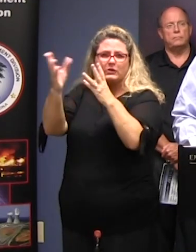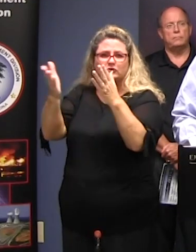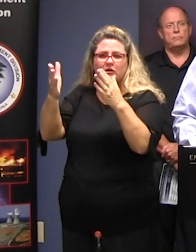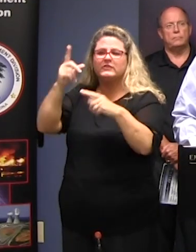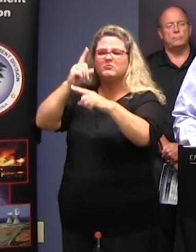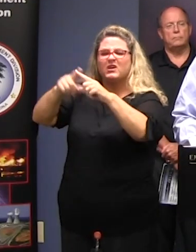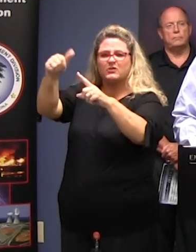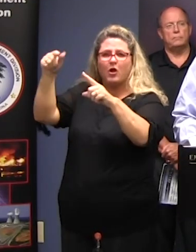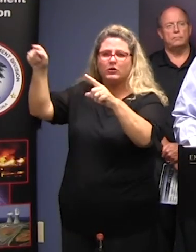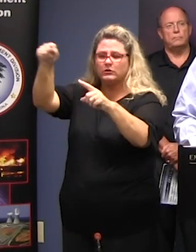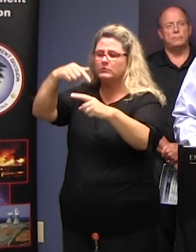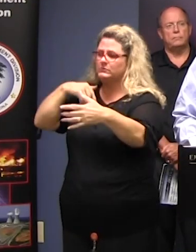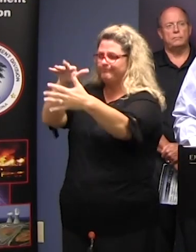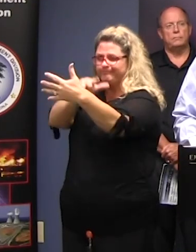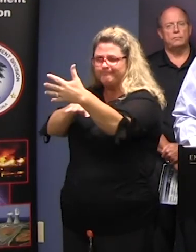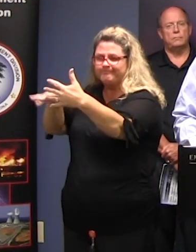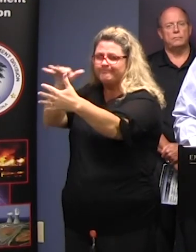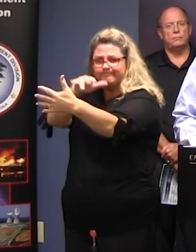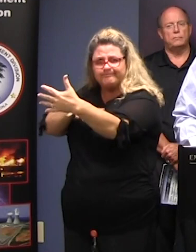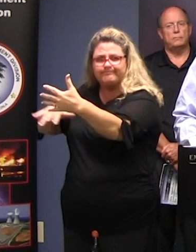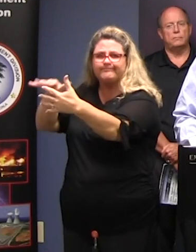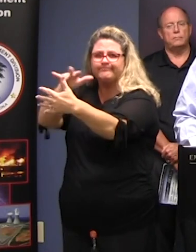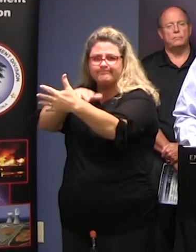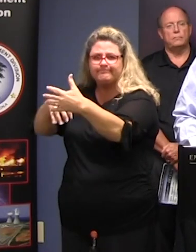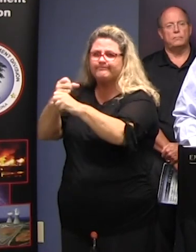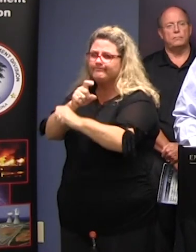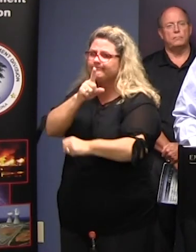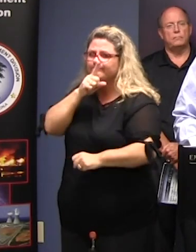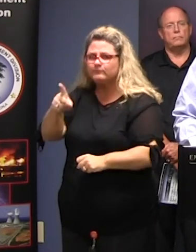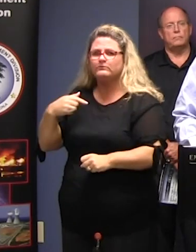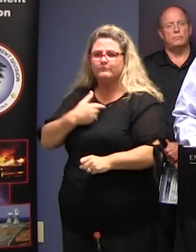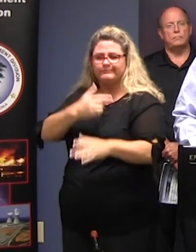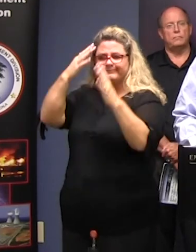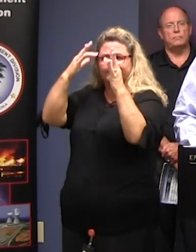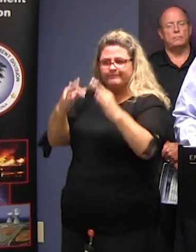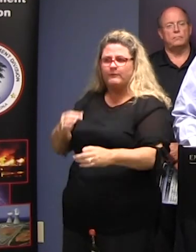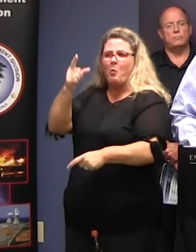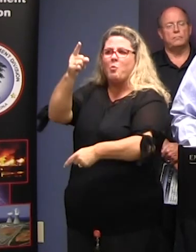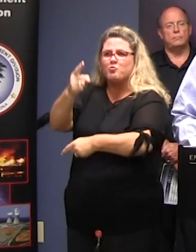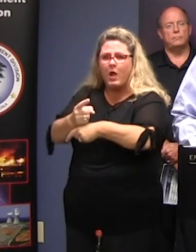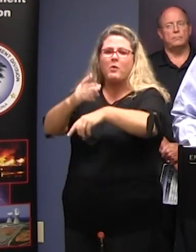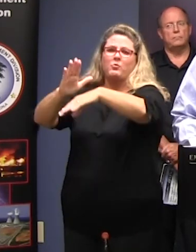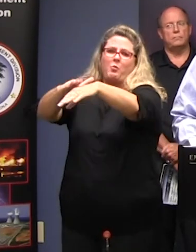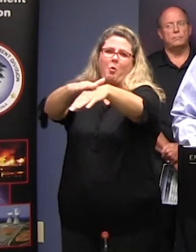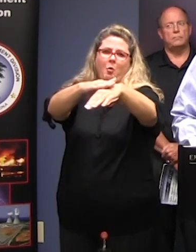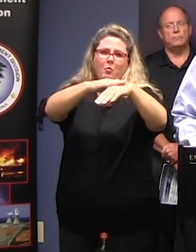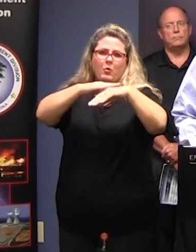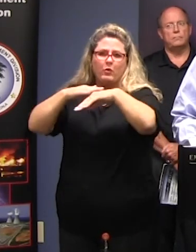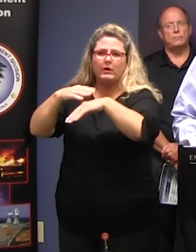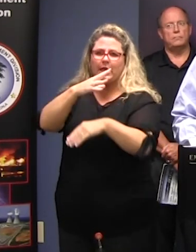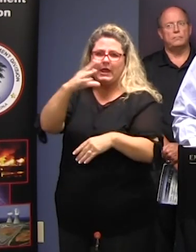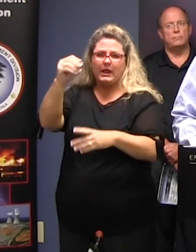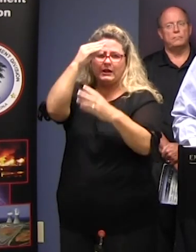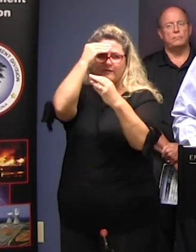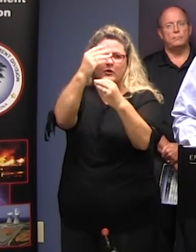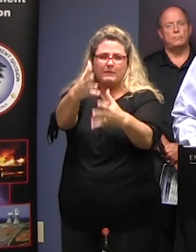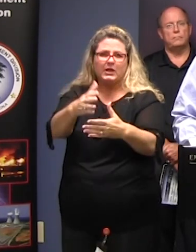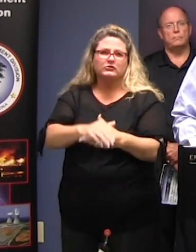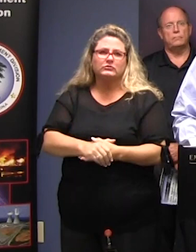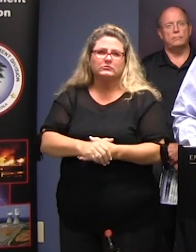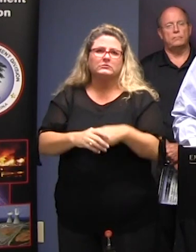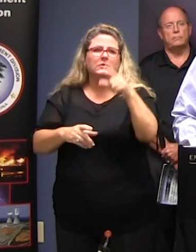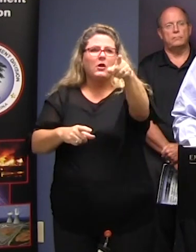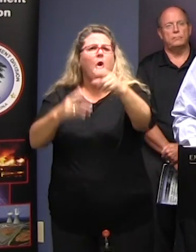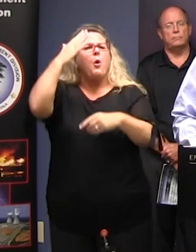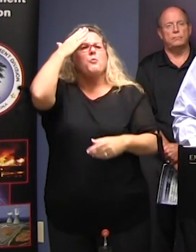outlets To determine As best we can to give the right kind of warnings and the right kind of information And why come out